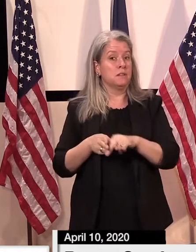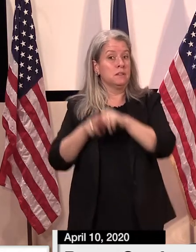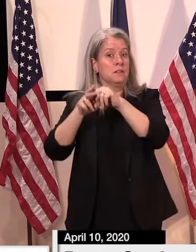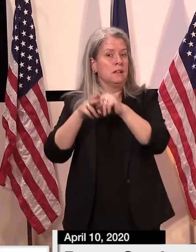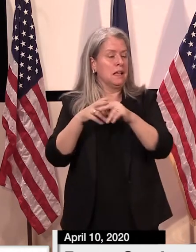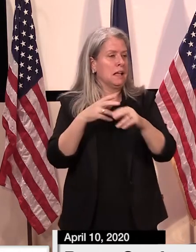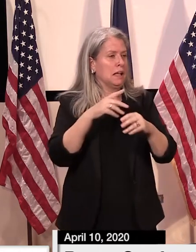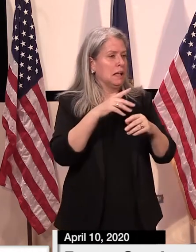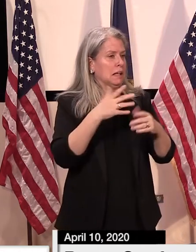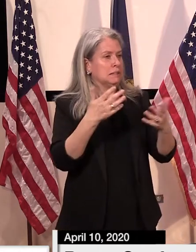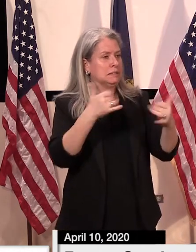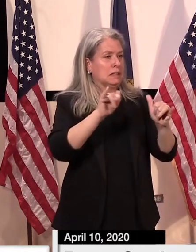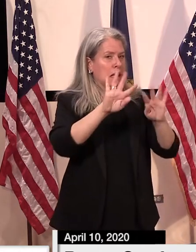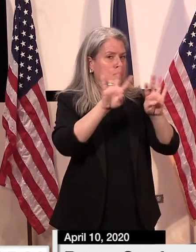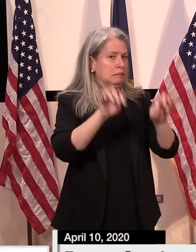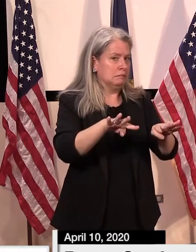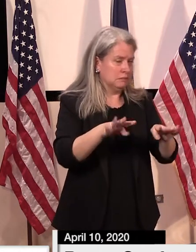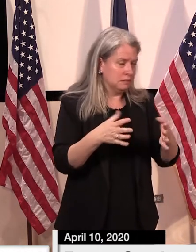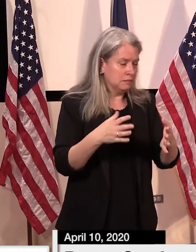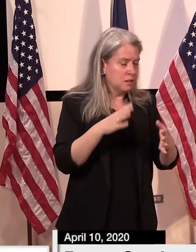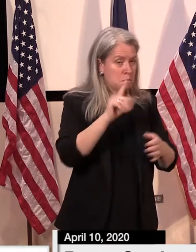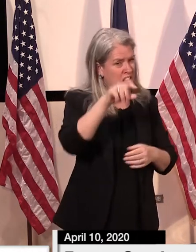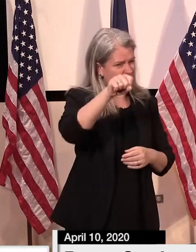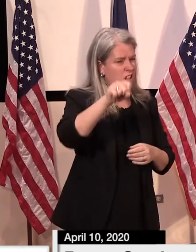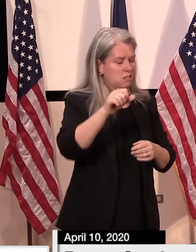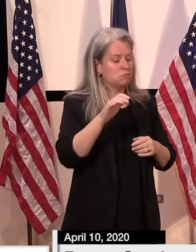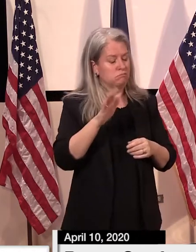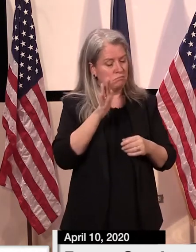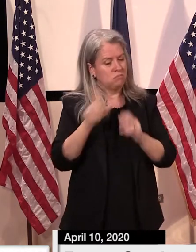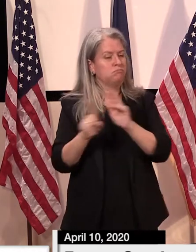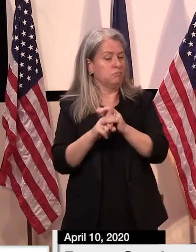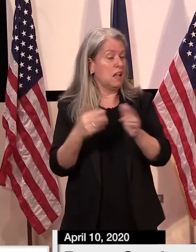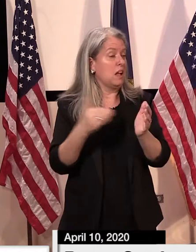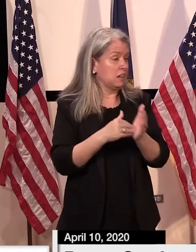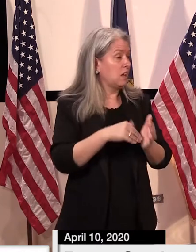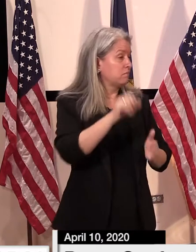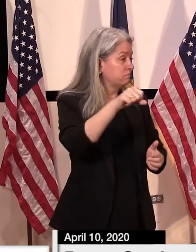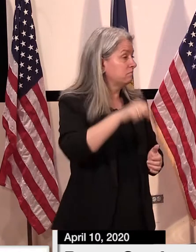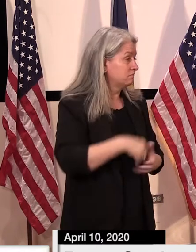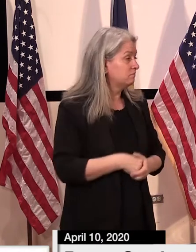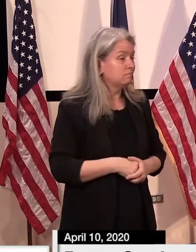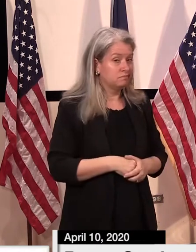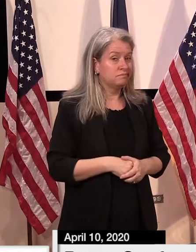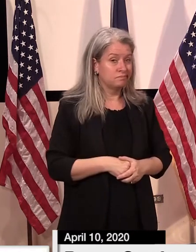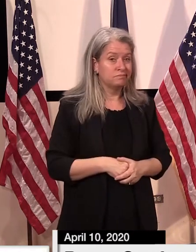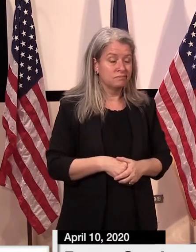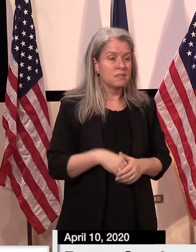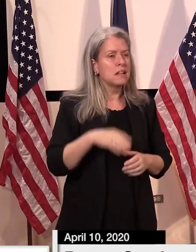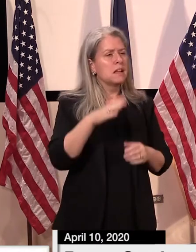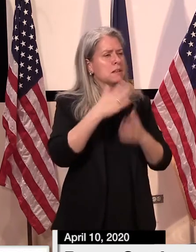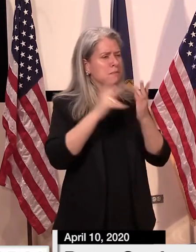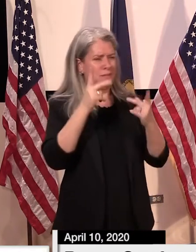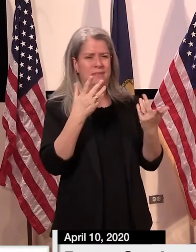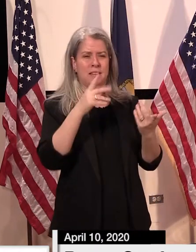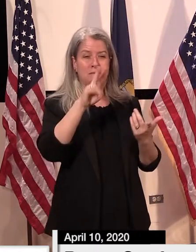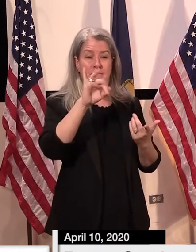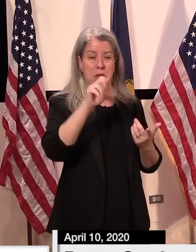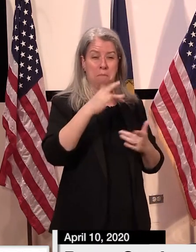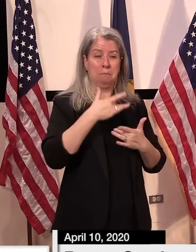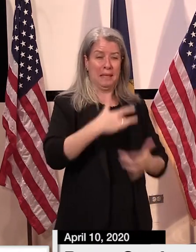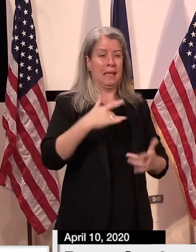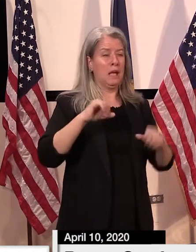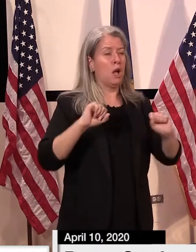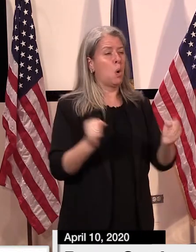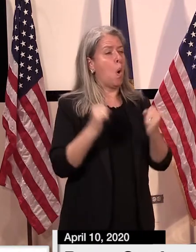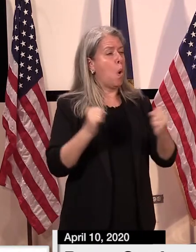that will look like. However, there's still questions about will this virus be as active in the summertime, or will